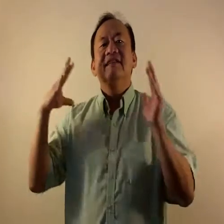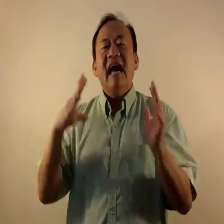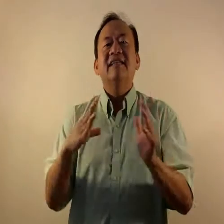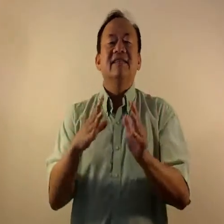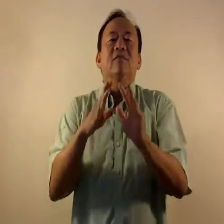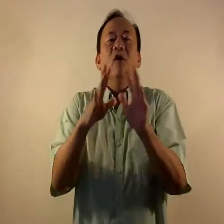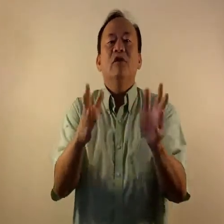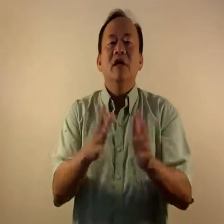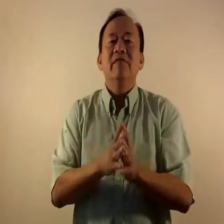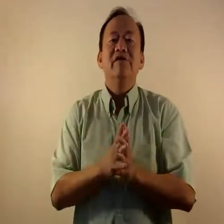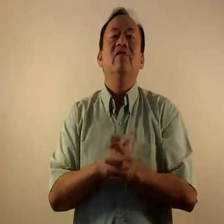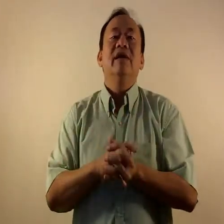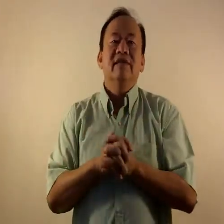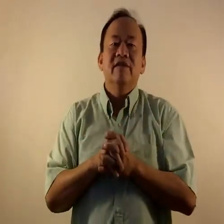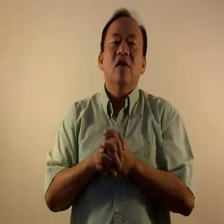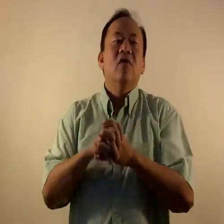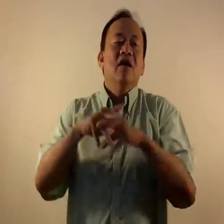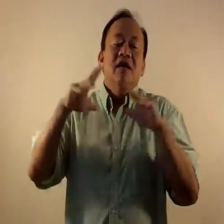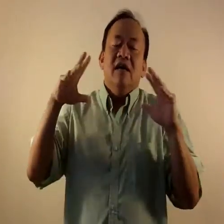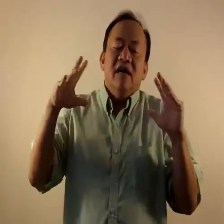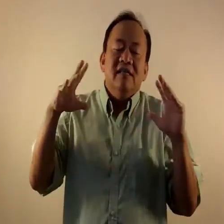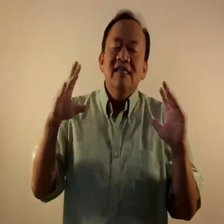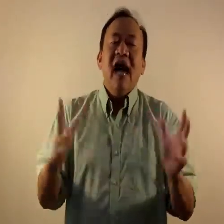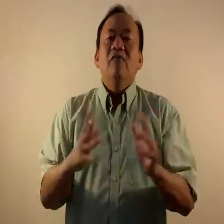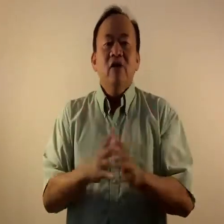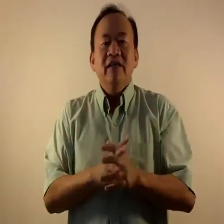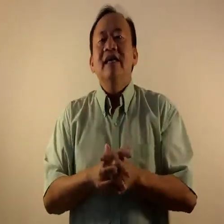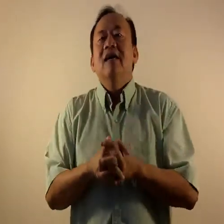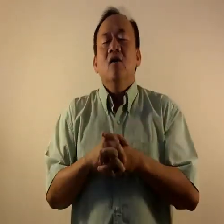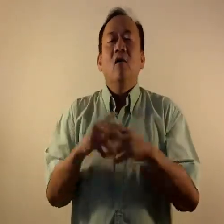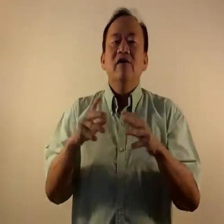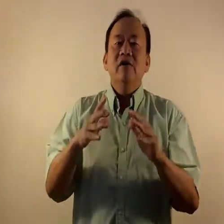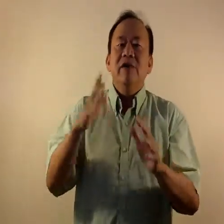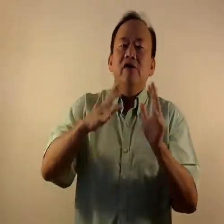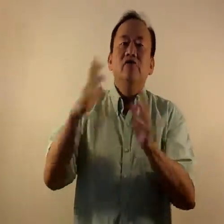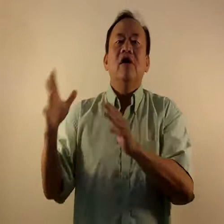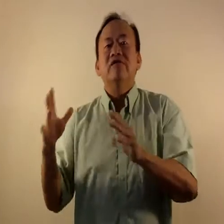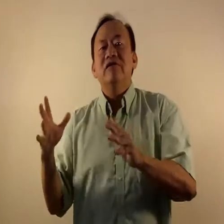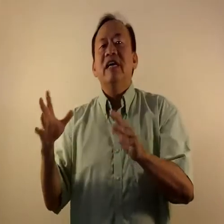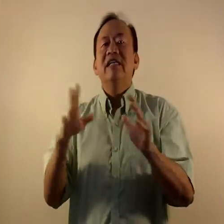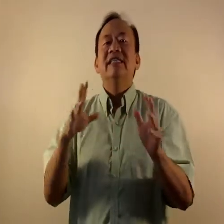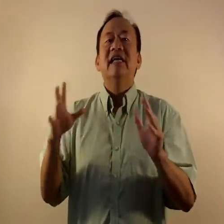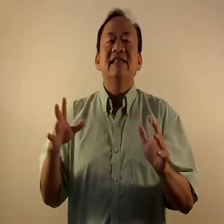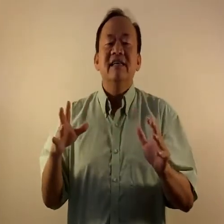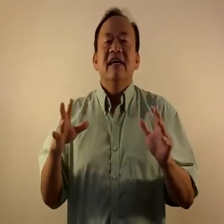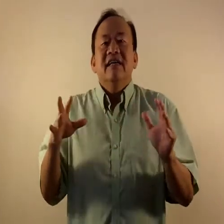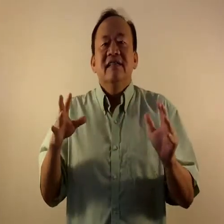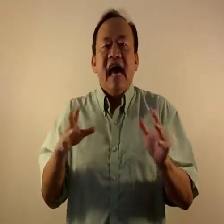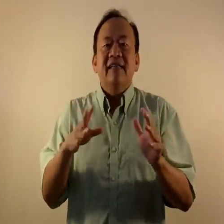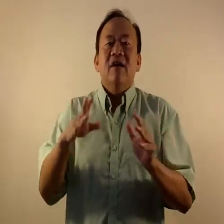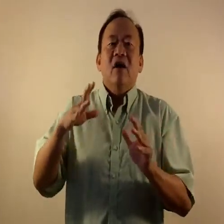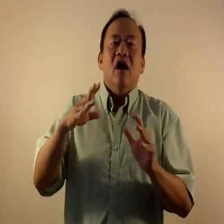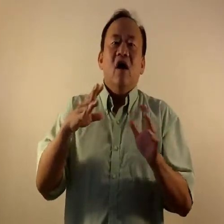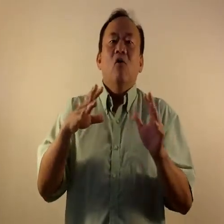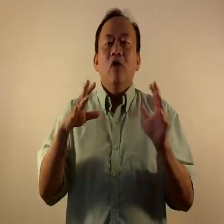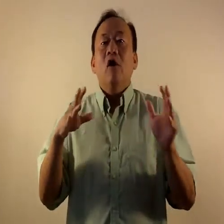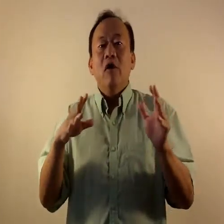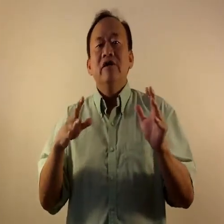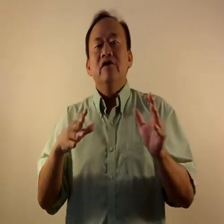that's what we're going to be doing. So it's not really going to be structured in the sense that we're going